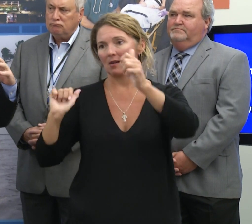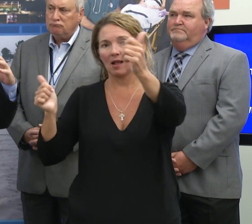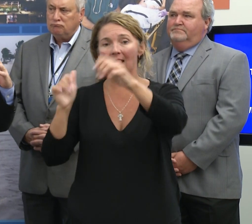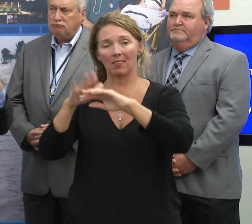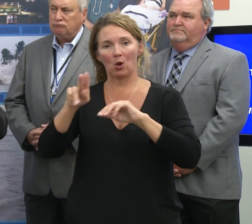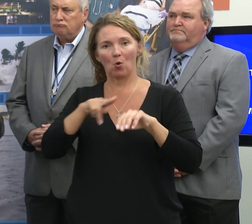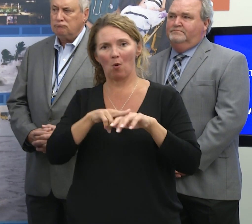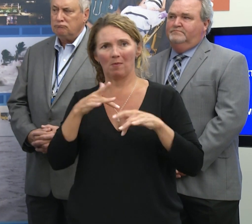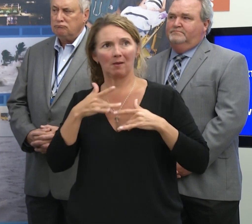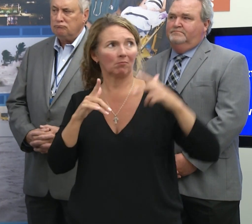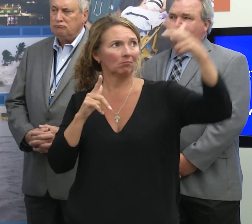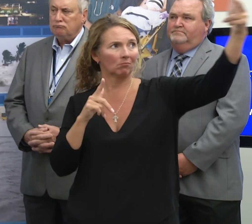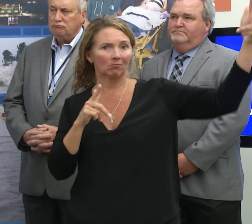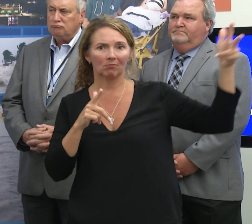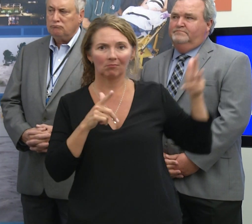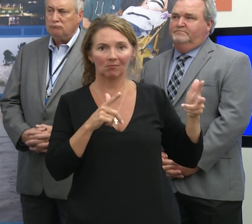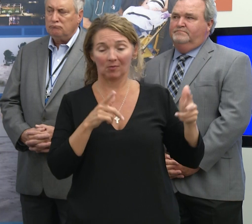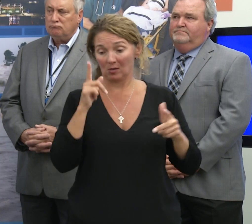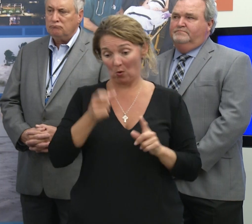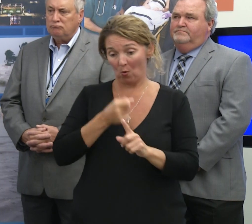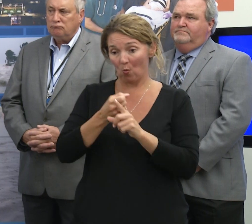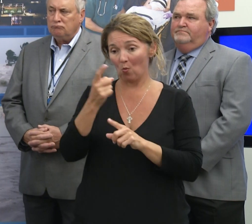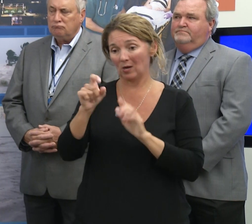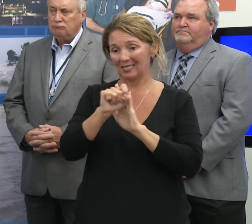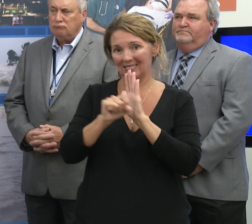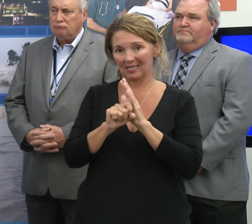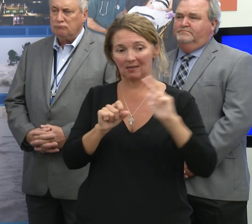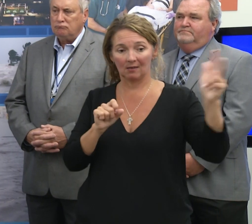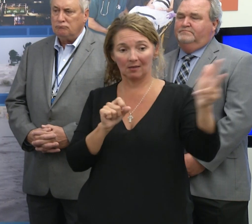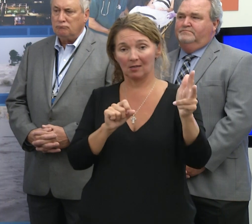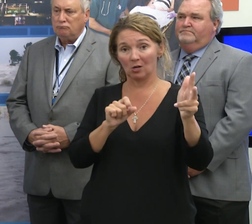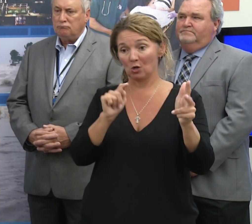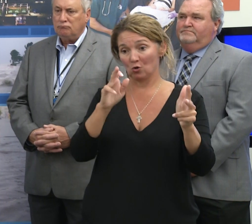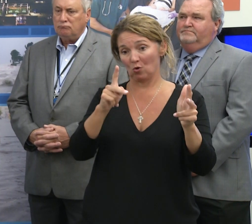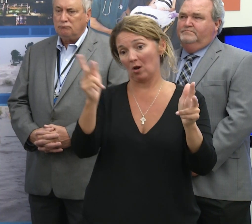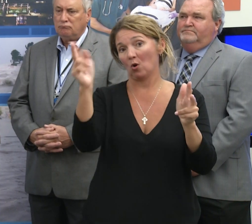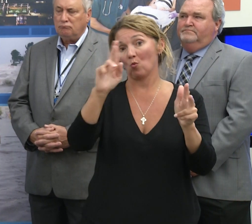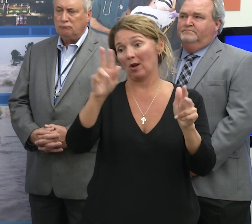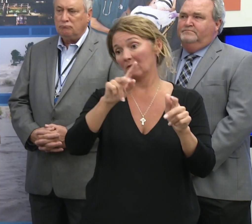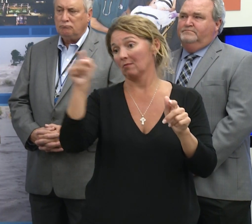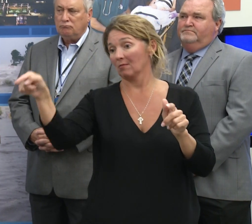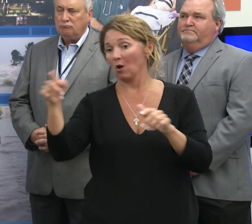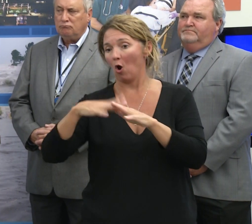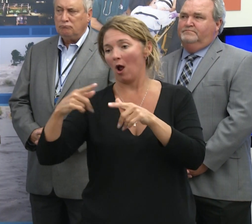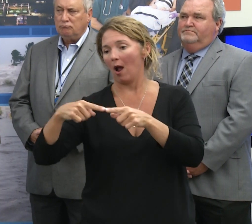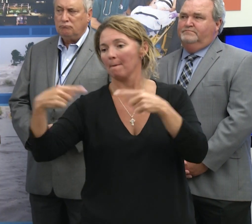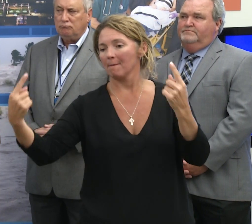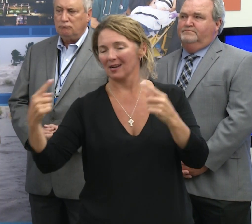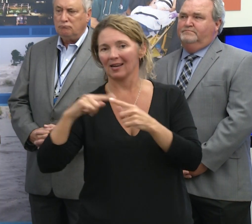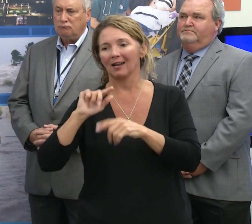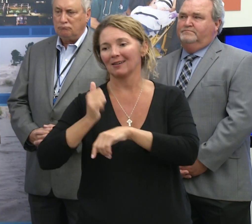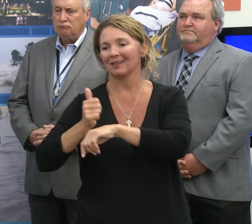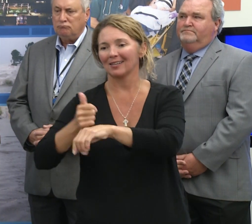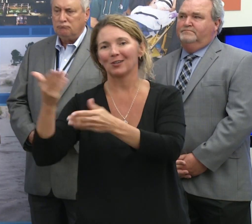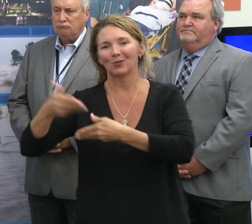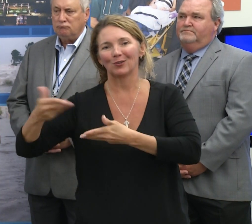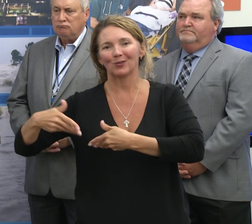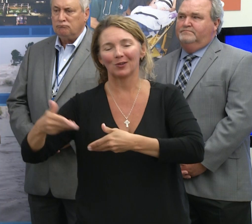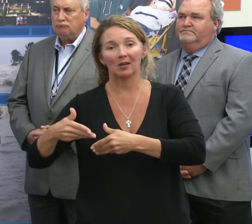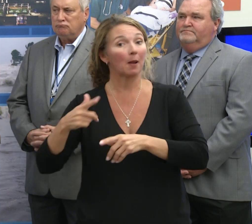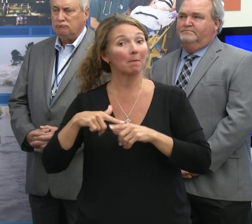normally done, Dahlia, where the storm hits one part of the state, you pre-position the trucks on the other side of the state, which means you can get here quicker.